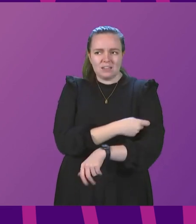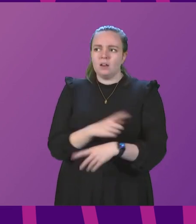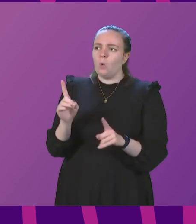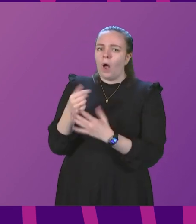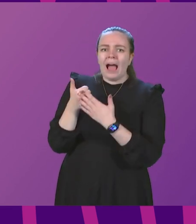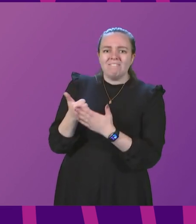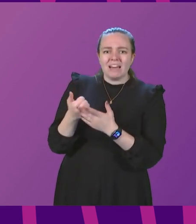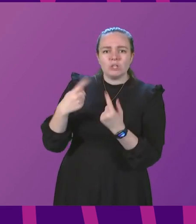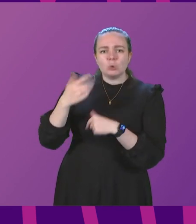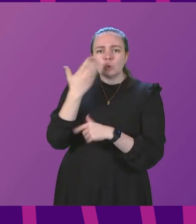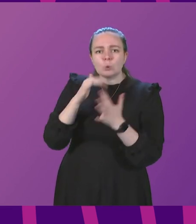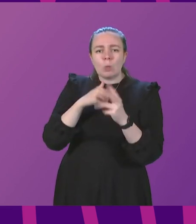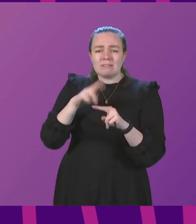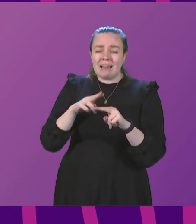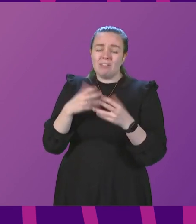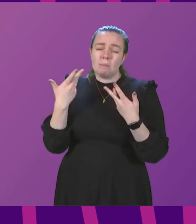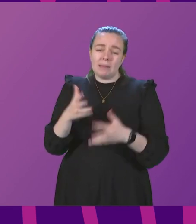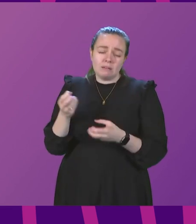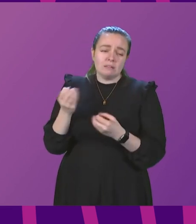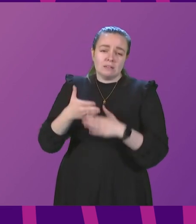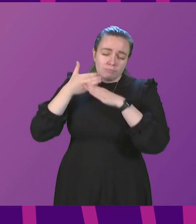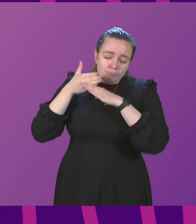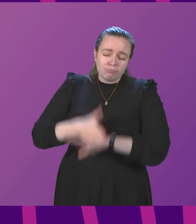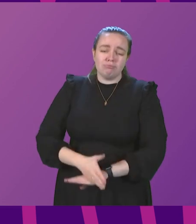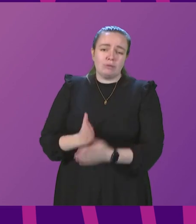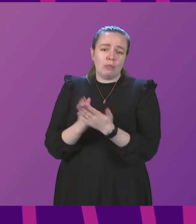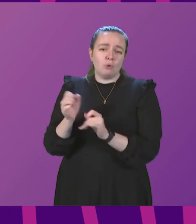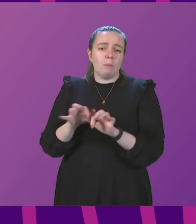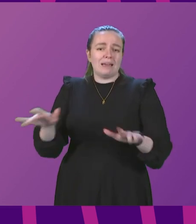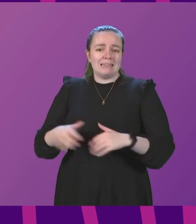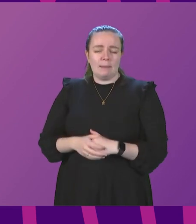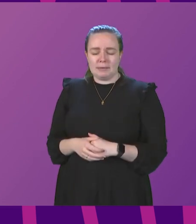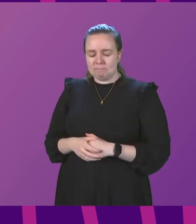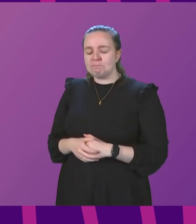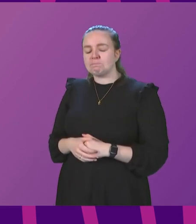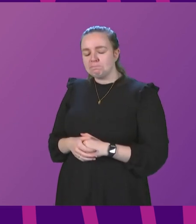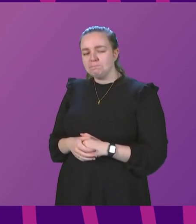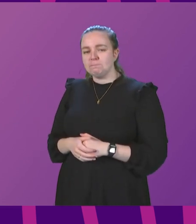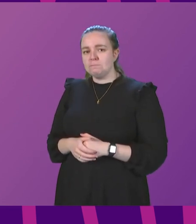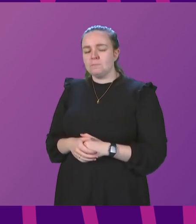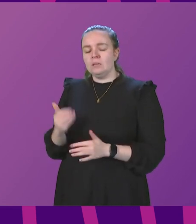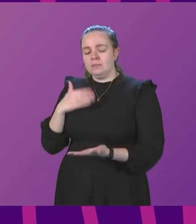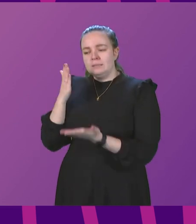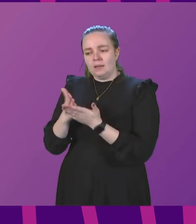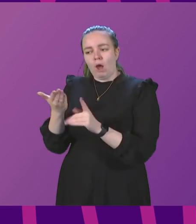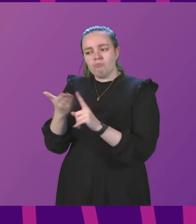staff who have already given so much themselves throughout this pandemic? First Minister. Yes, I do recognise that there is a heightened risk to